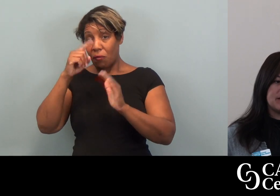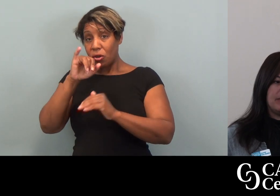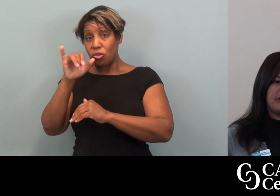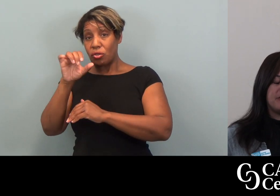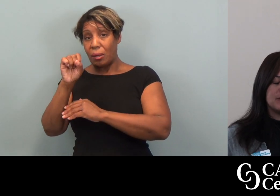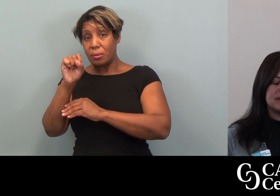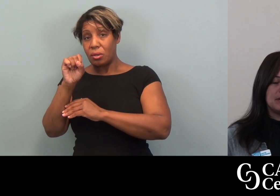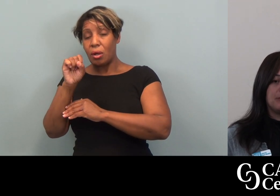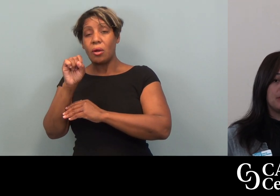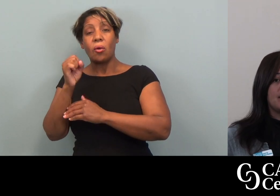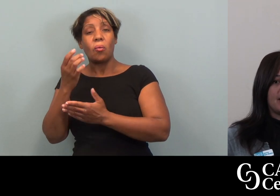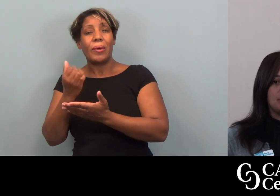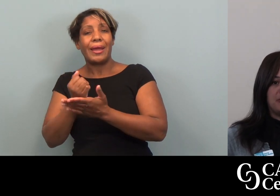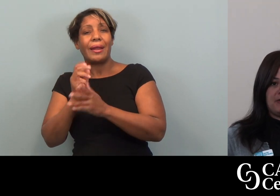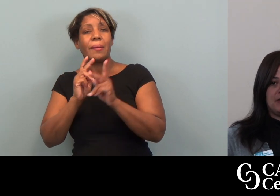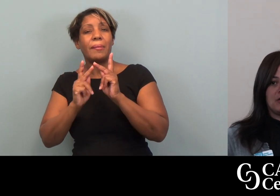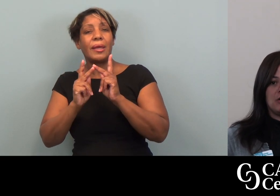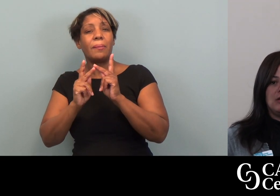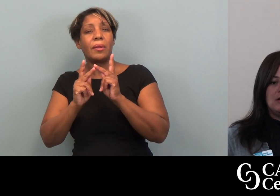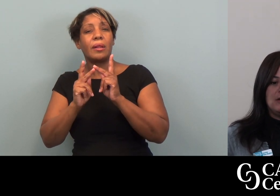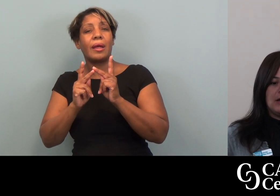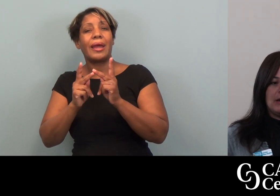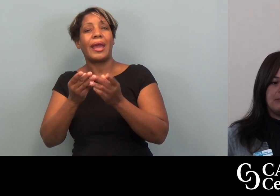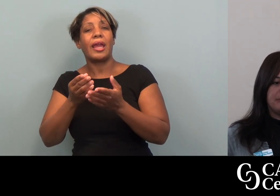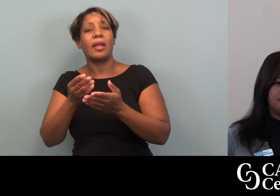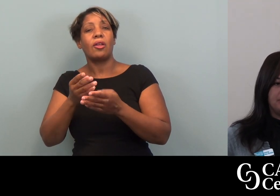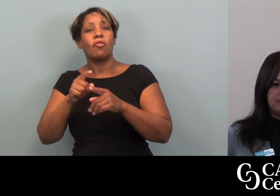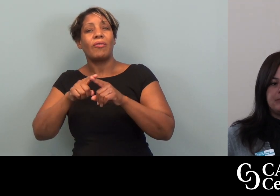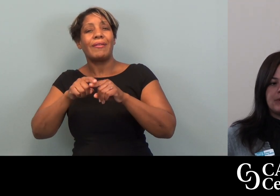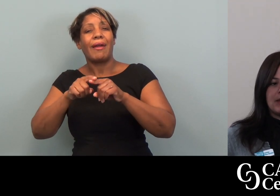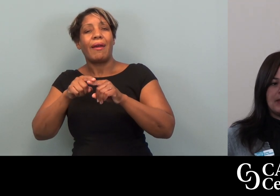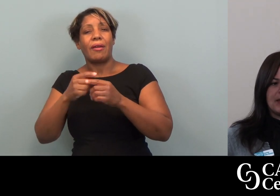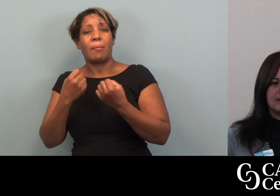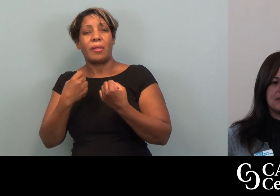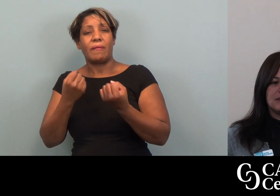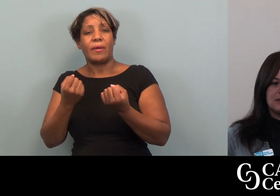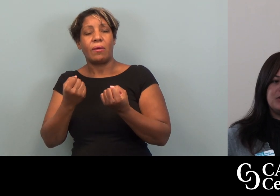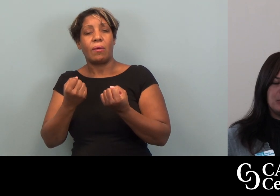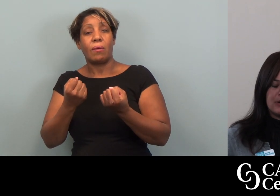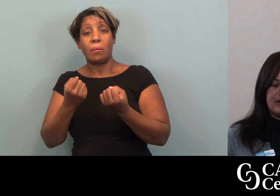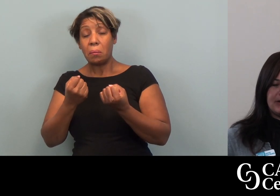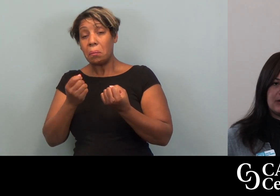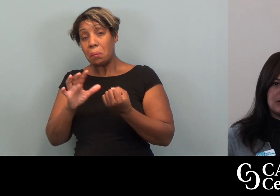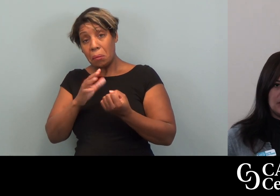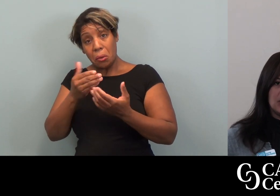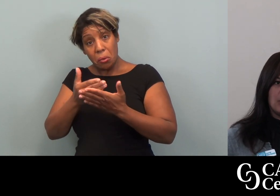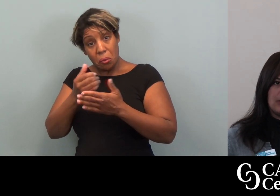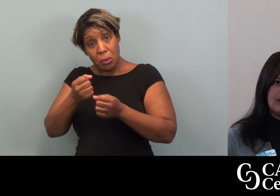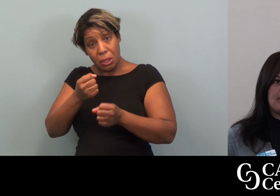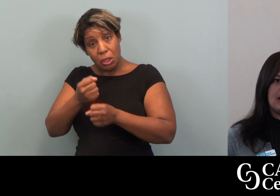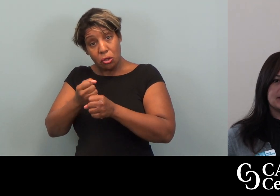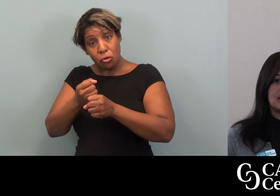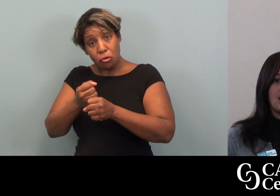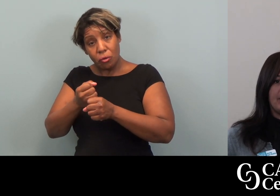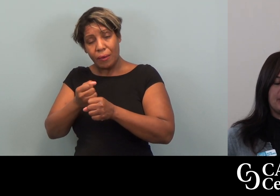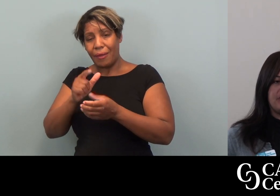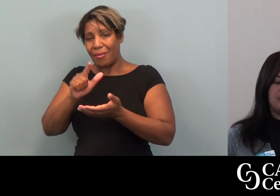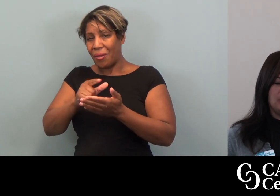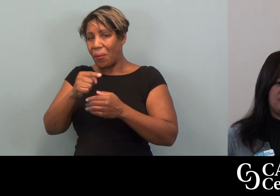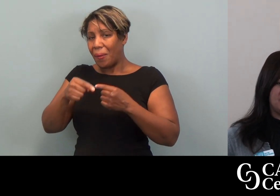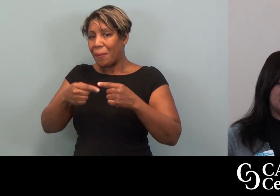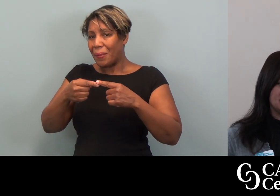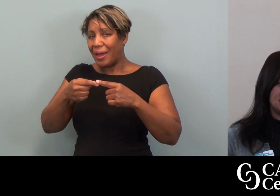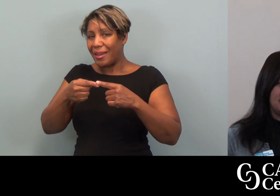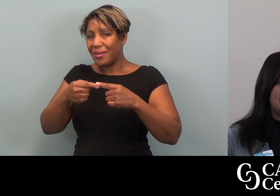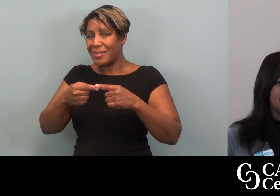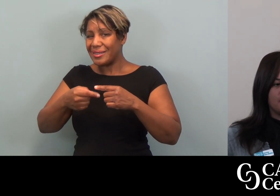Jumpstart is that we get folks into a reliable vehicle that's newer in year, lower in miles, and higher in